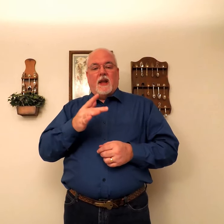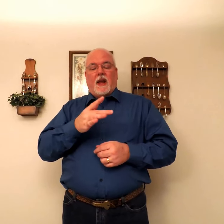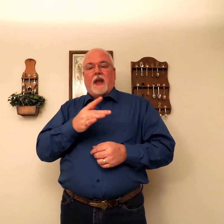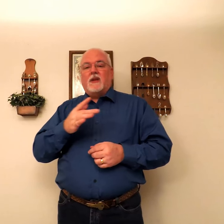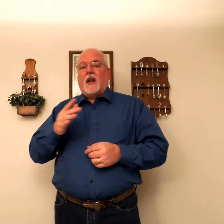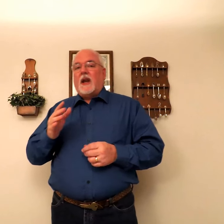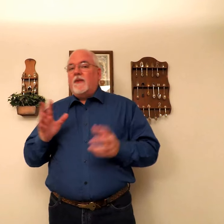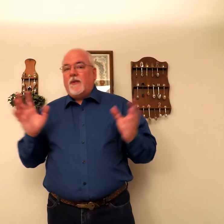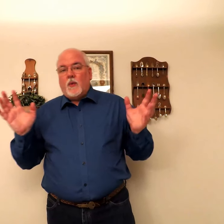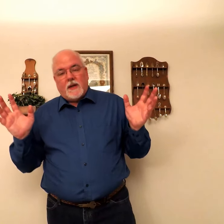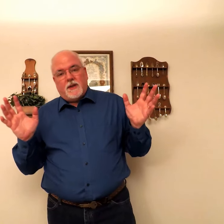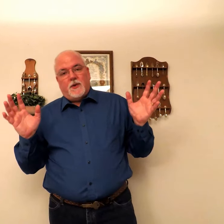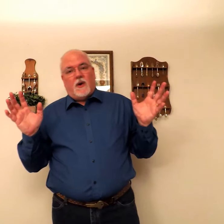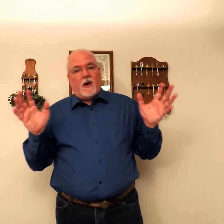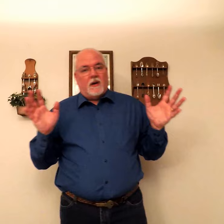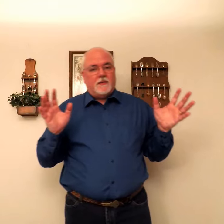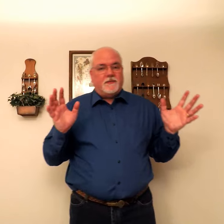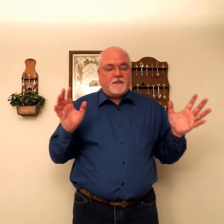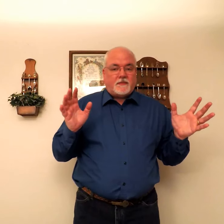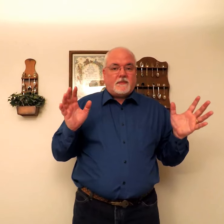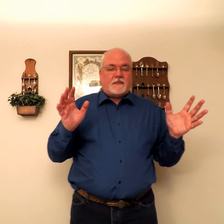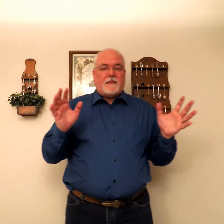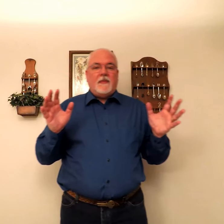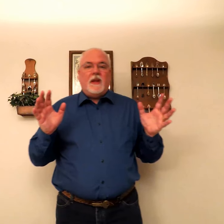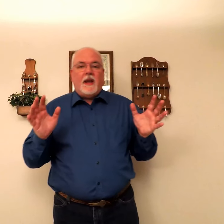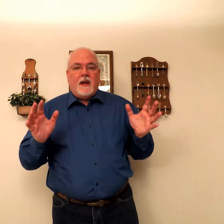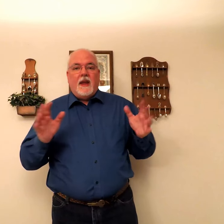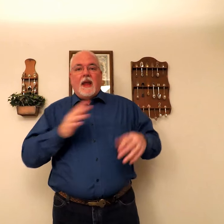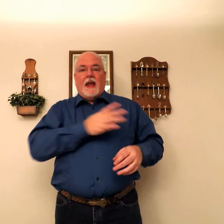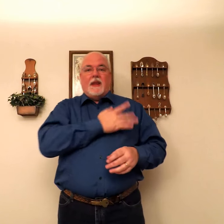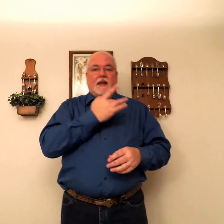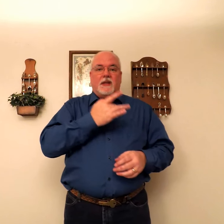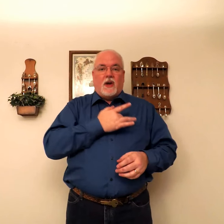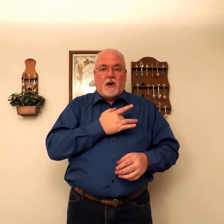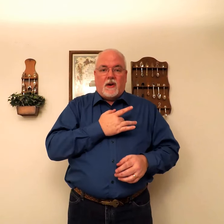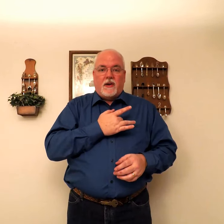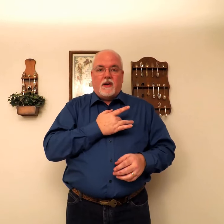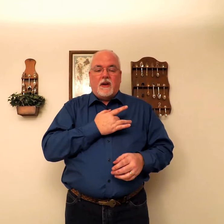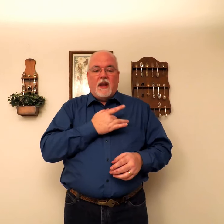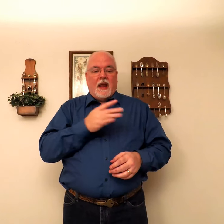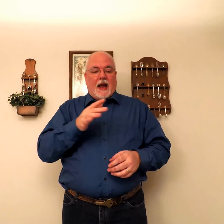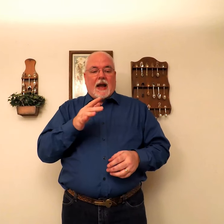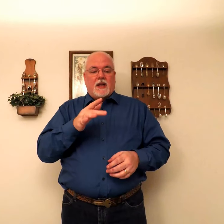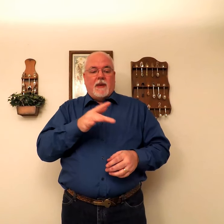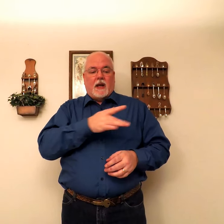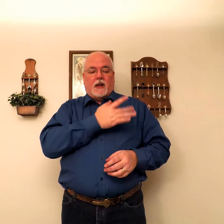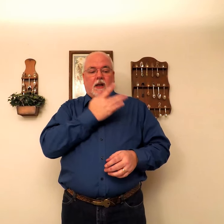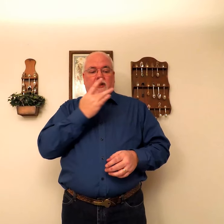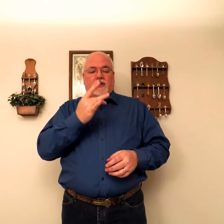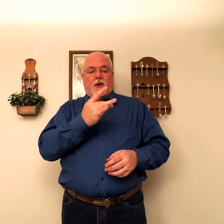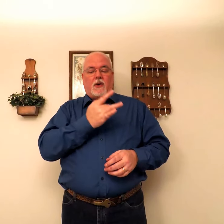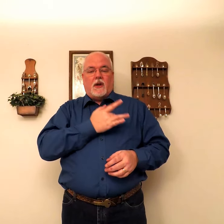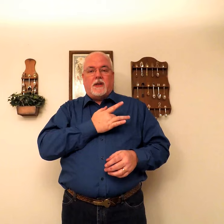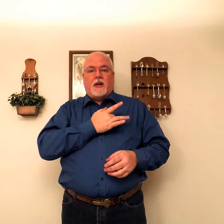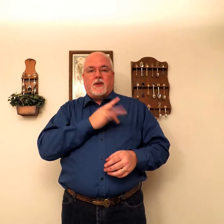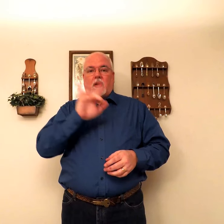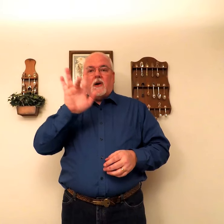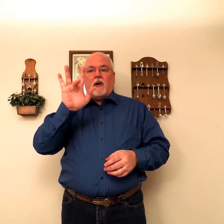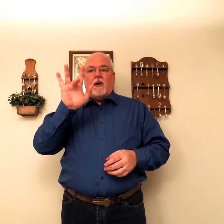And there's a lot of different ways to do heart. Okay. This is heart. I just make a little circle and touch the heart